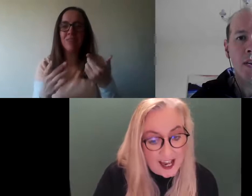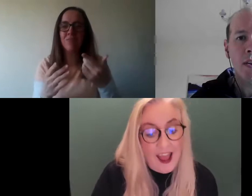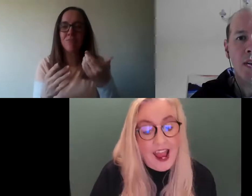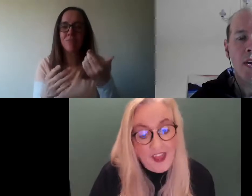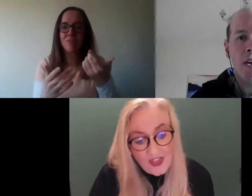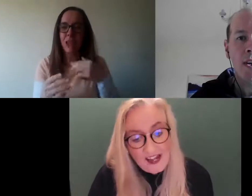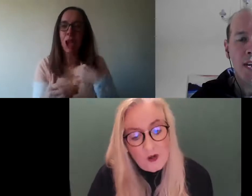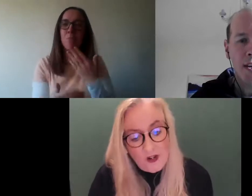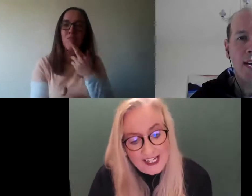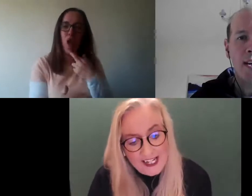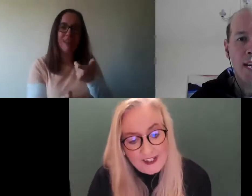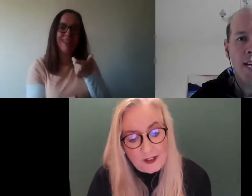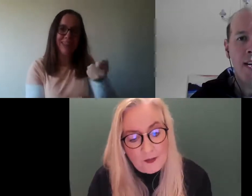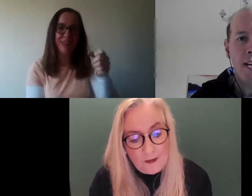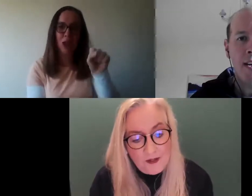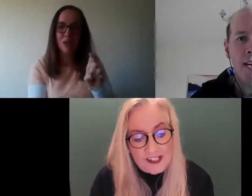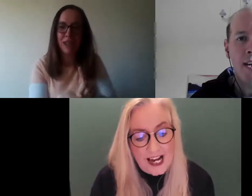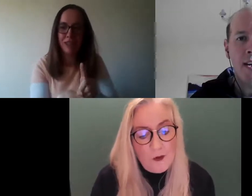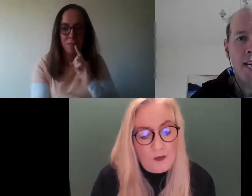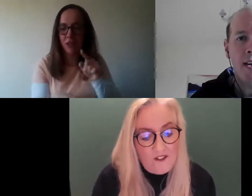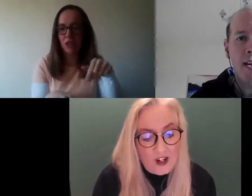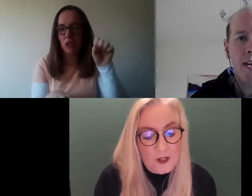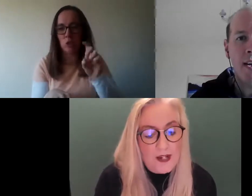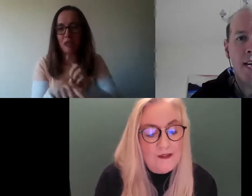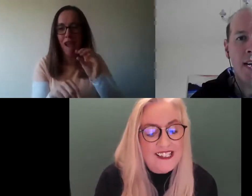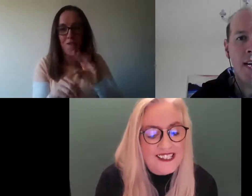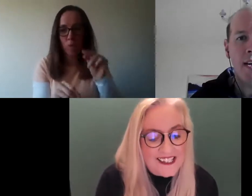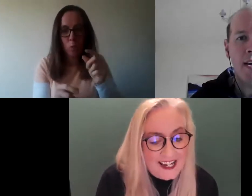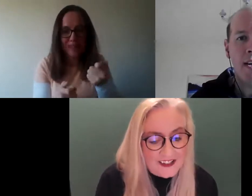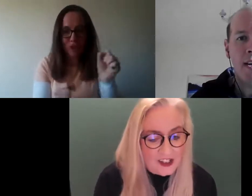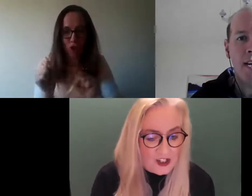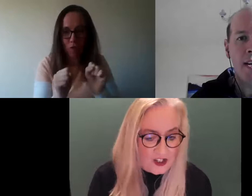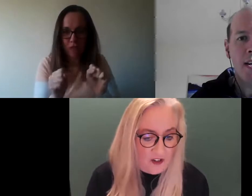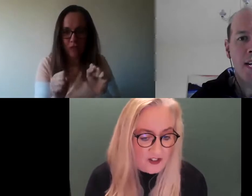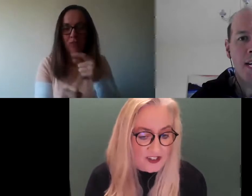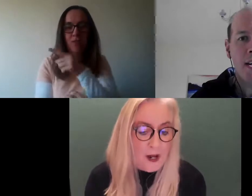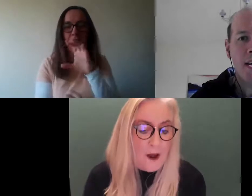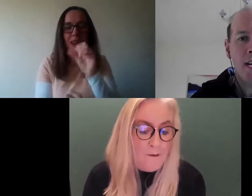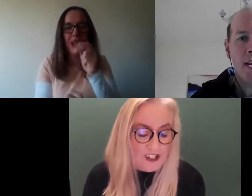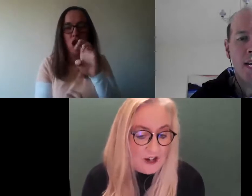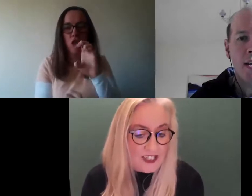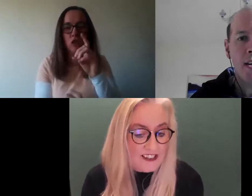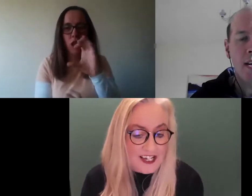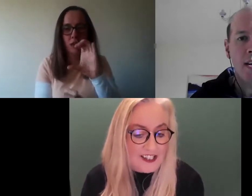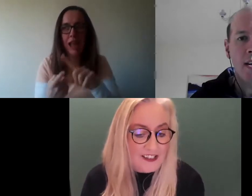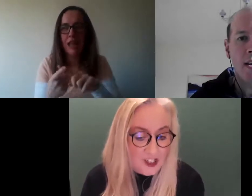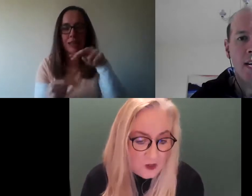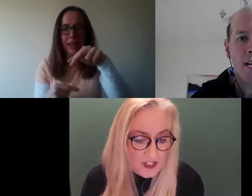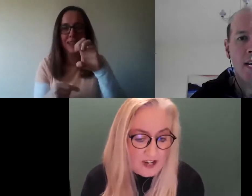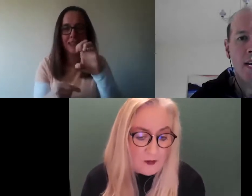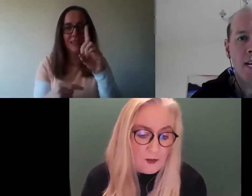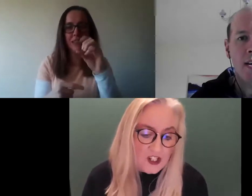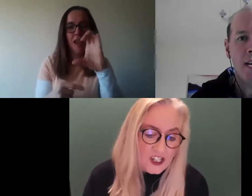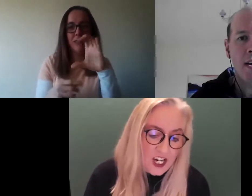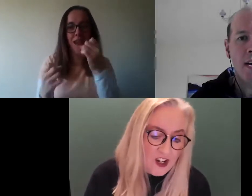these things. And then going in, the problem is I would prefer to be able to text the service. But South Dock saying that they